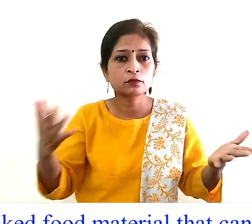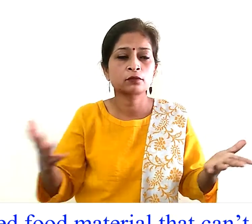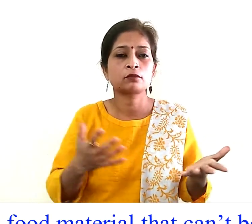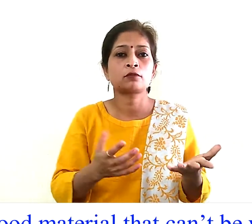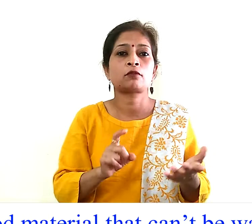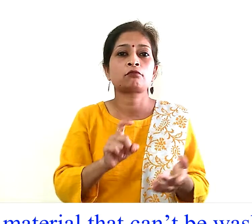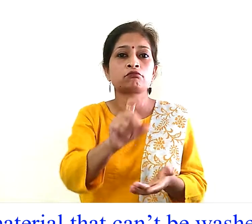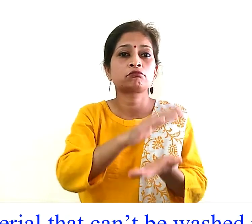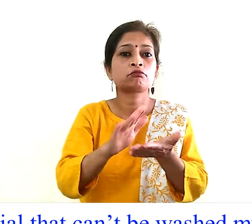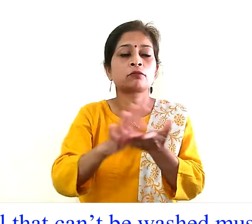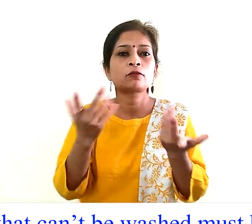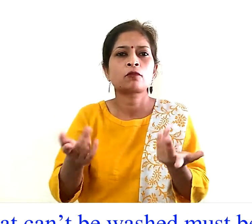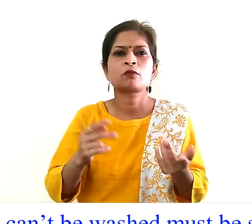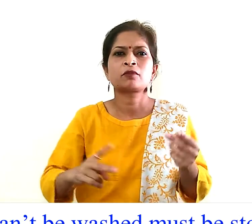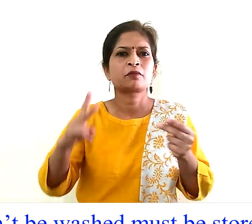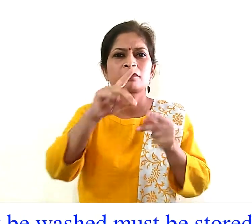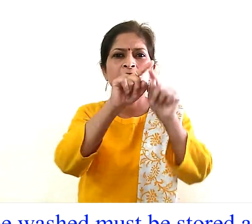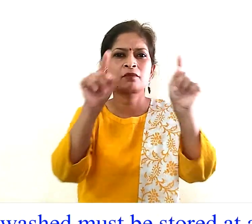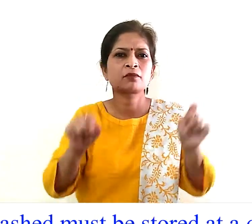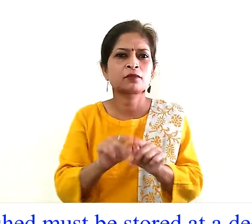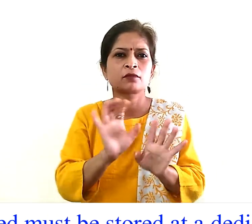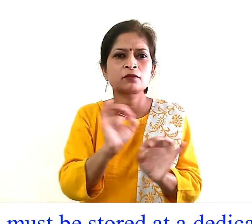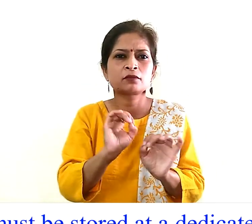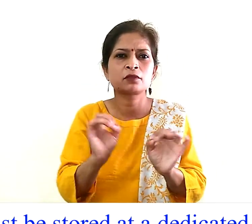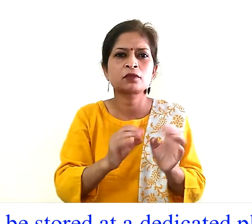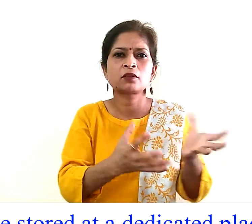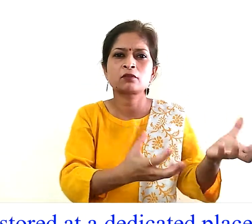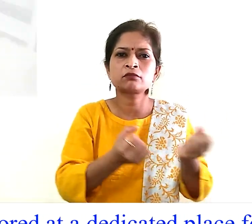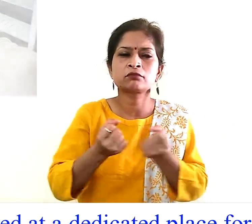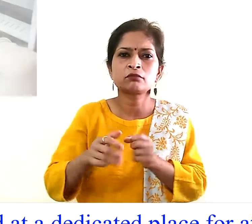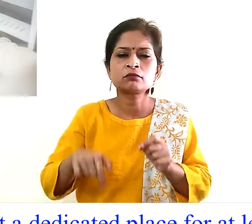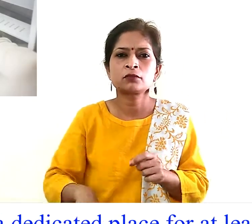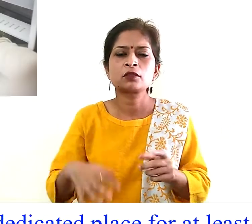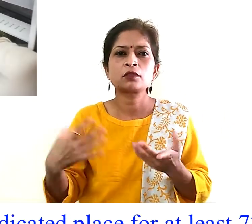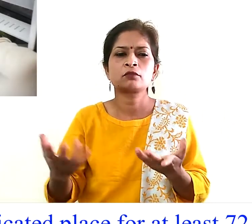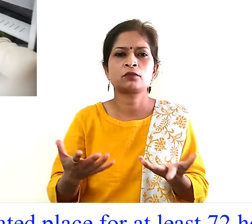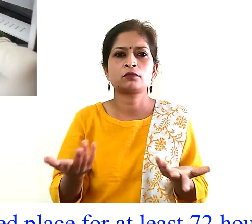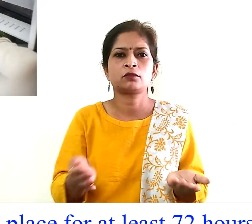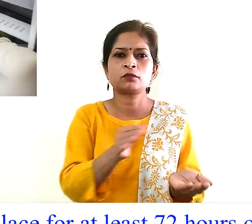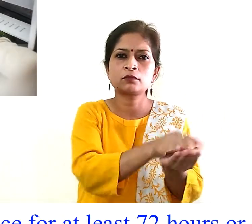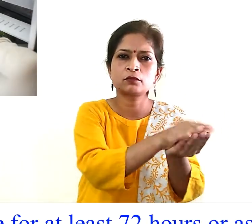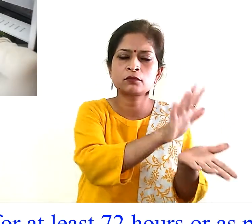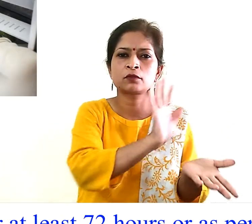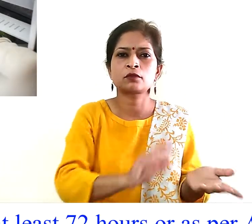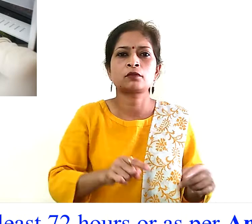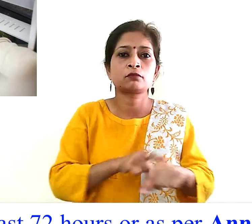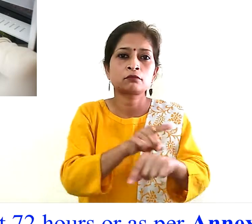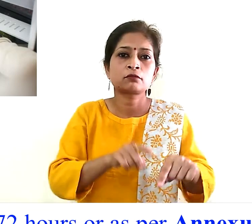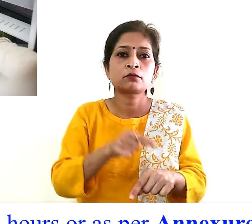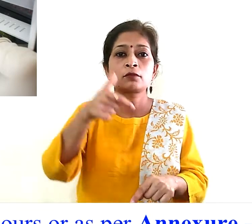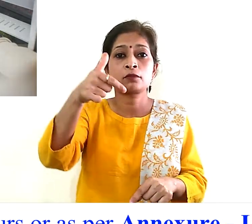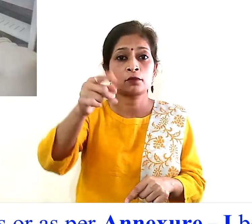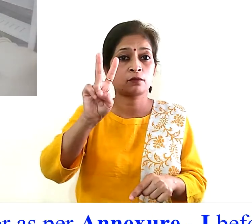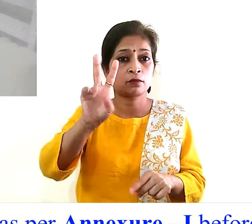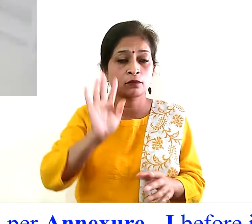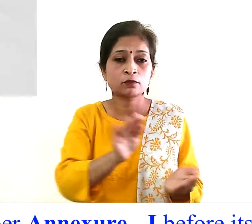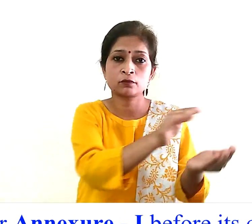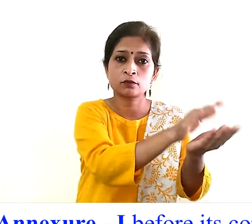unpacked food material that can't be washed must be stored at a dedicated place for at least 72 hours or as per an